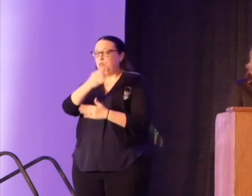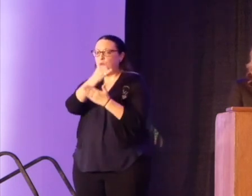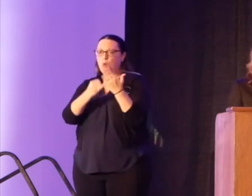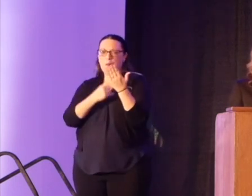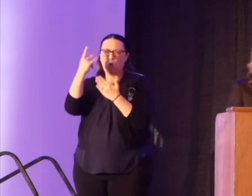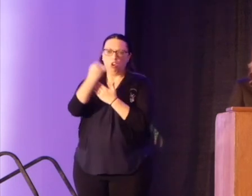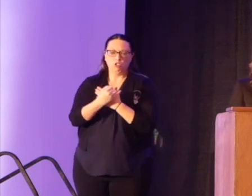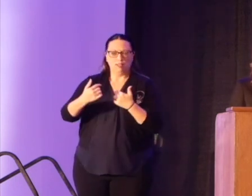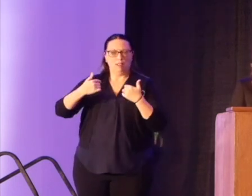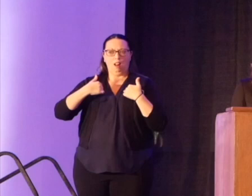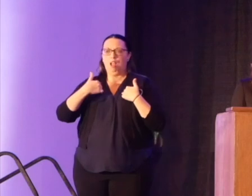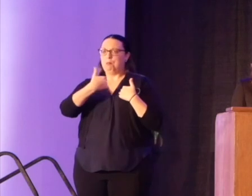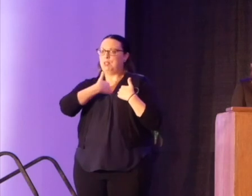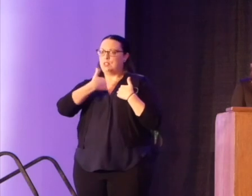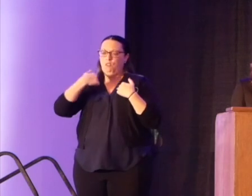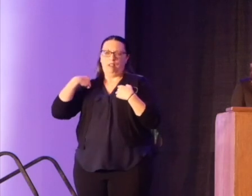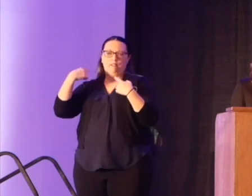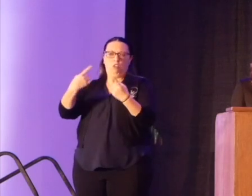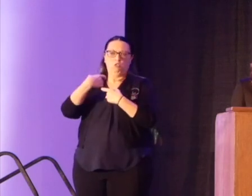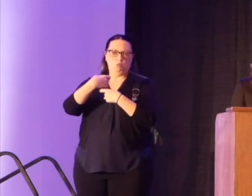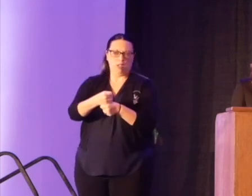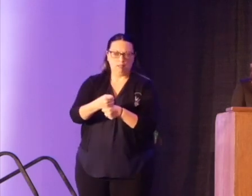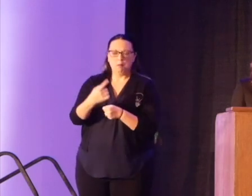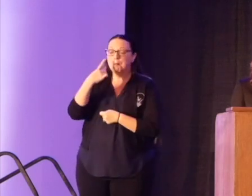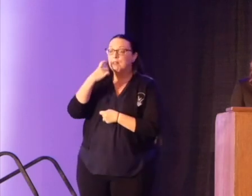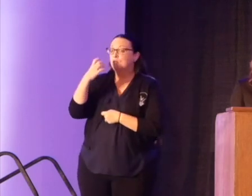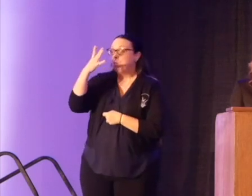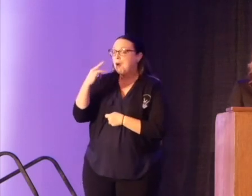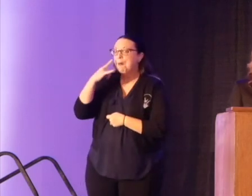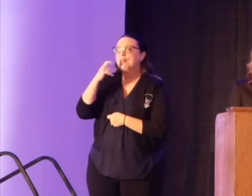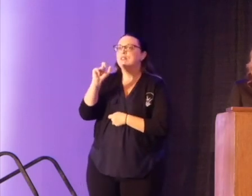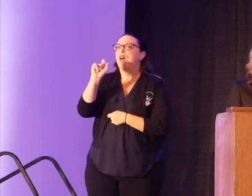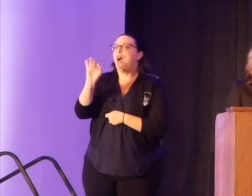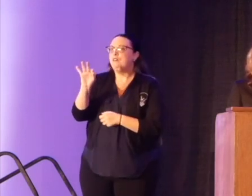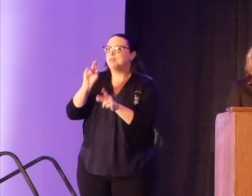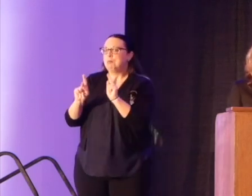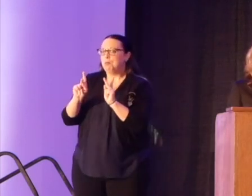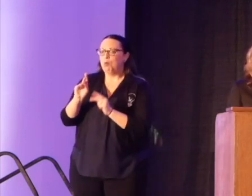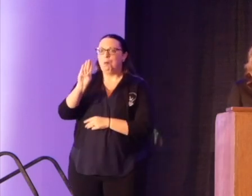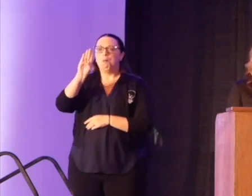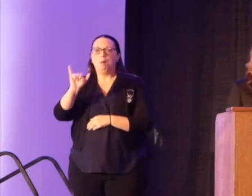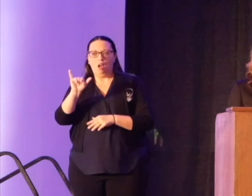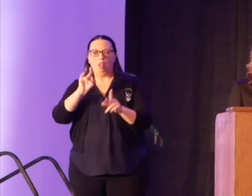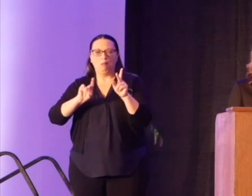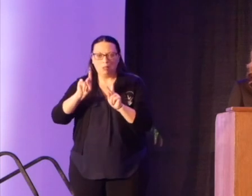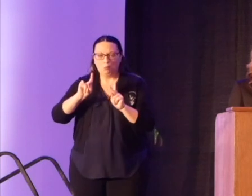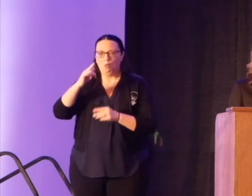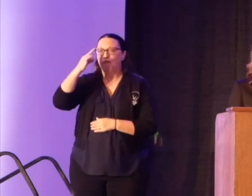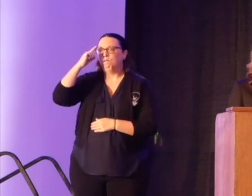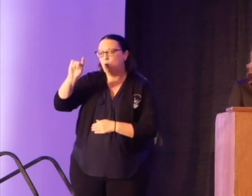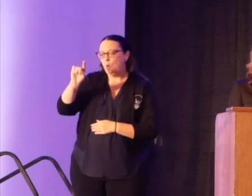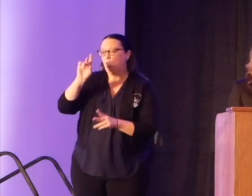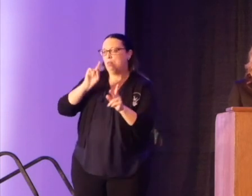that I have ever produced because it was truly of the people, by the people, and for the